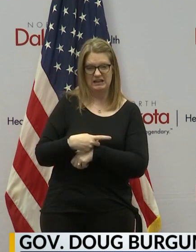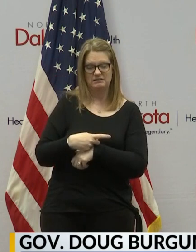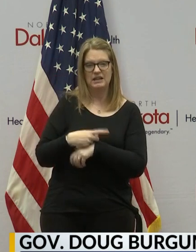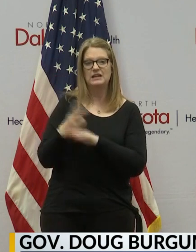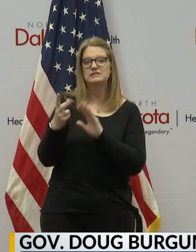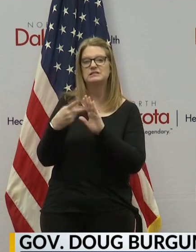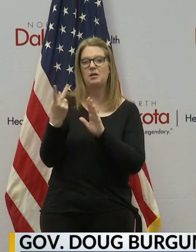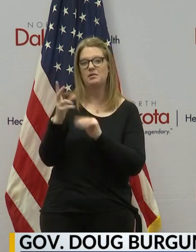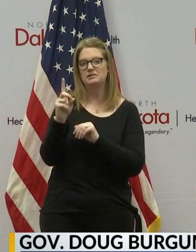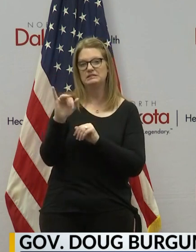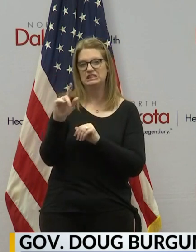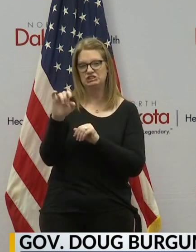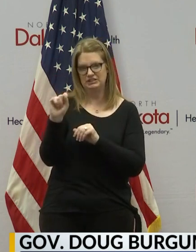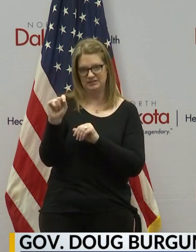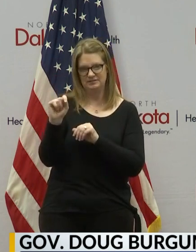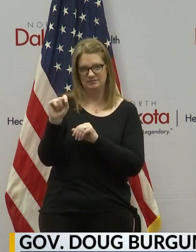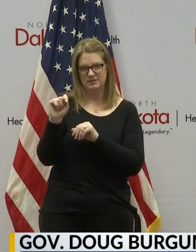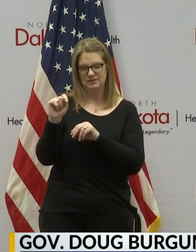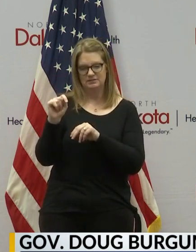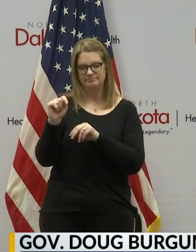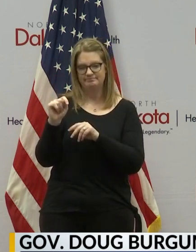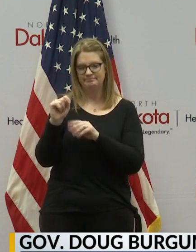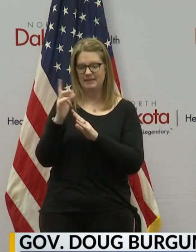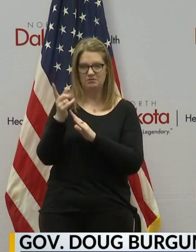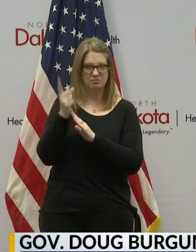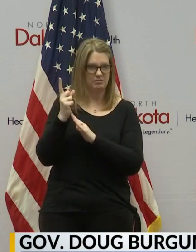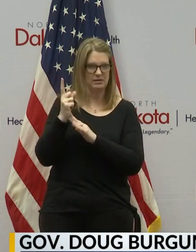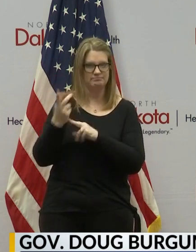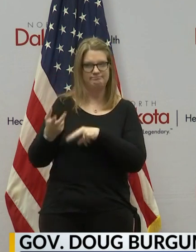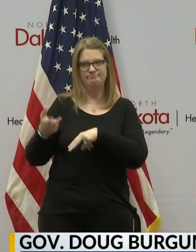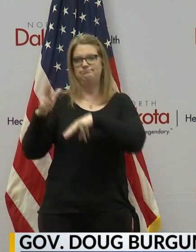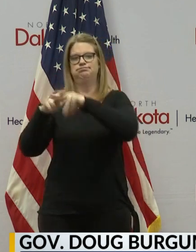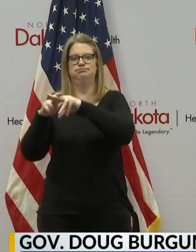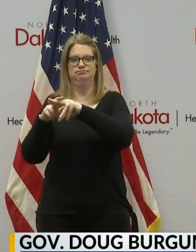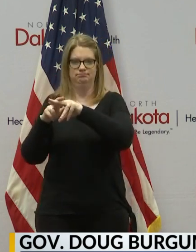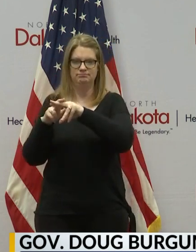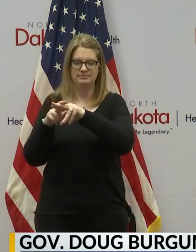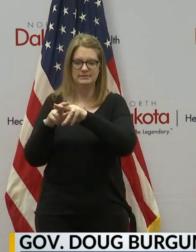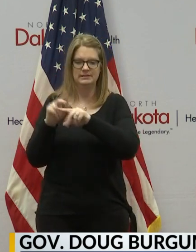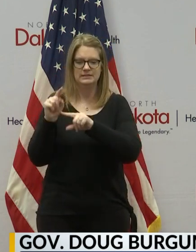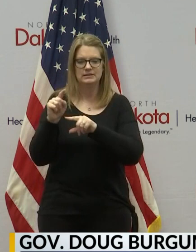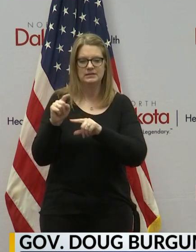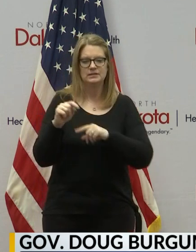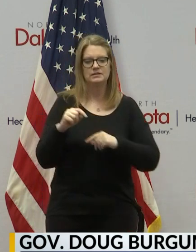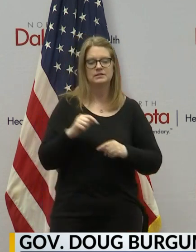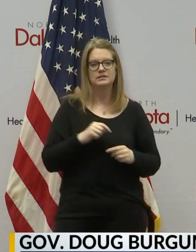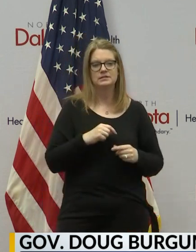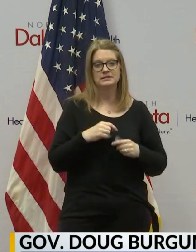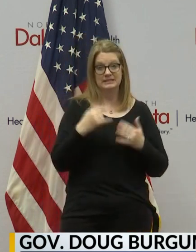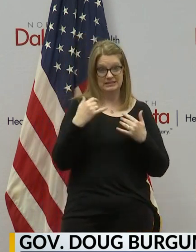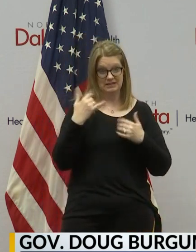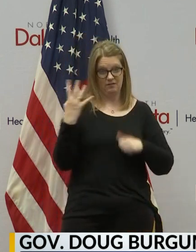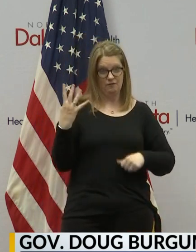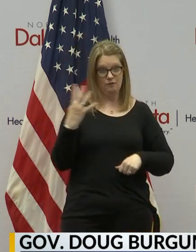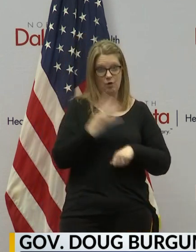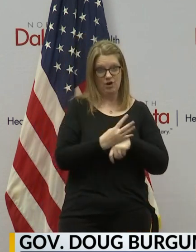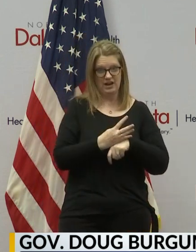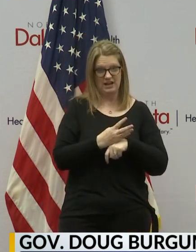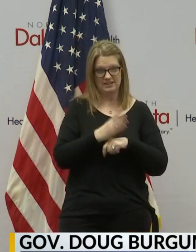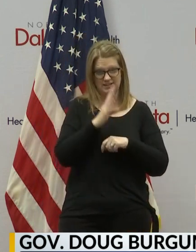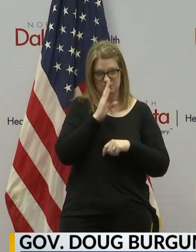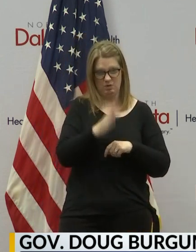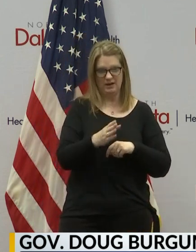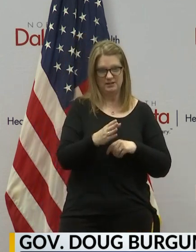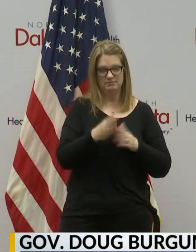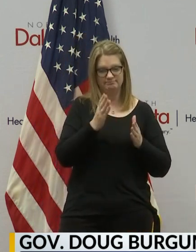had and we didn't you know we jumped right into double digits there fairly strongly it's the fourth consecutive day in a